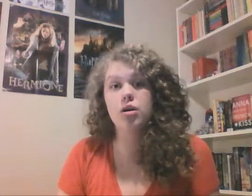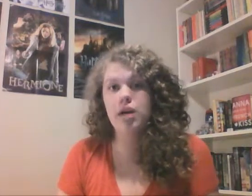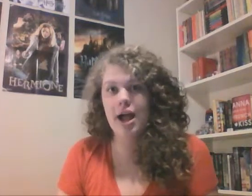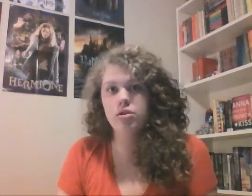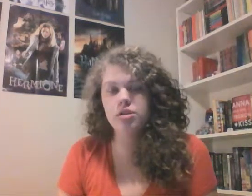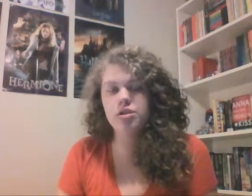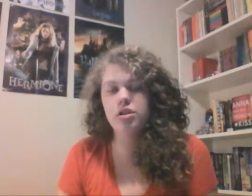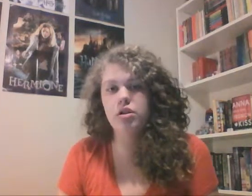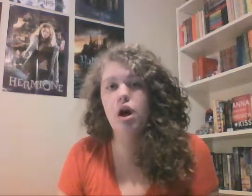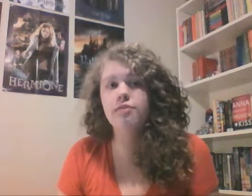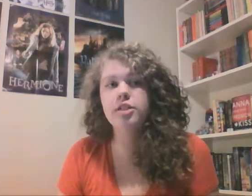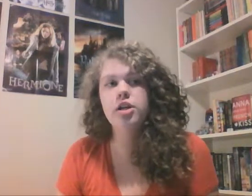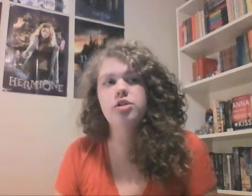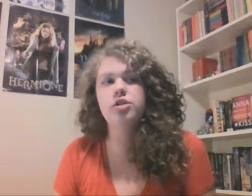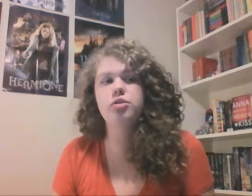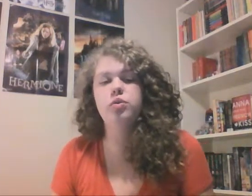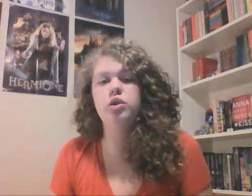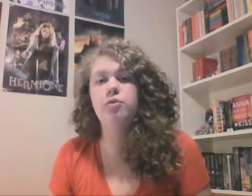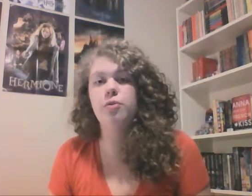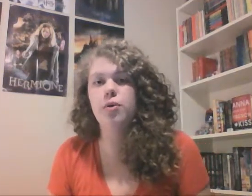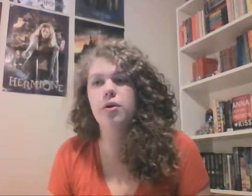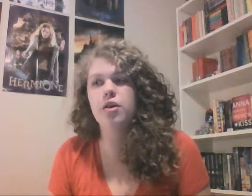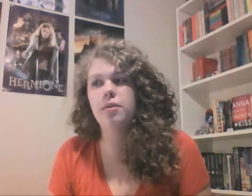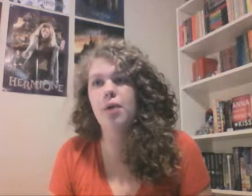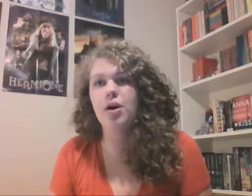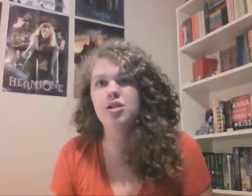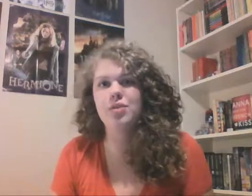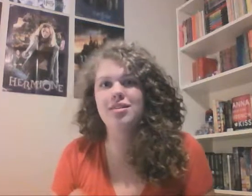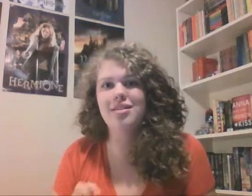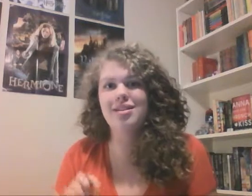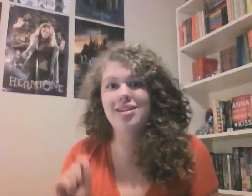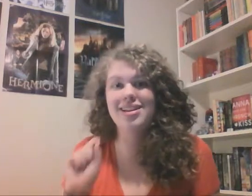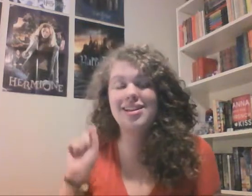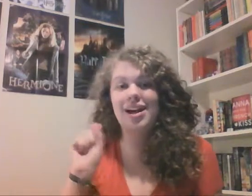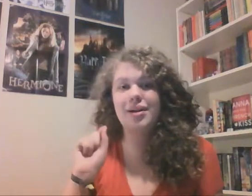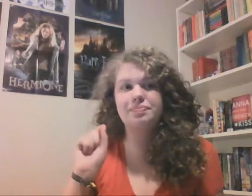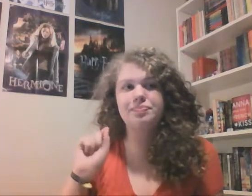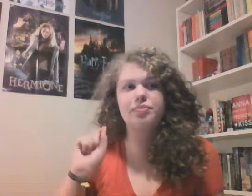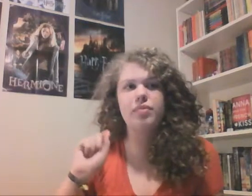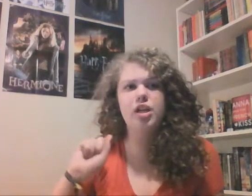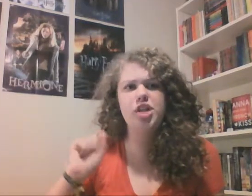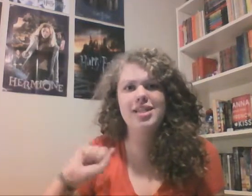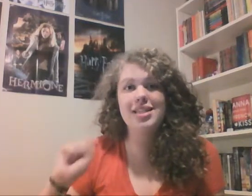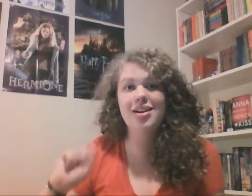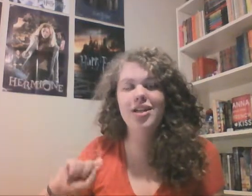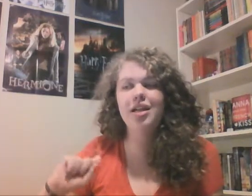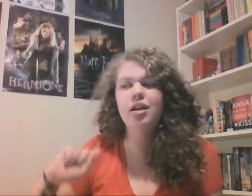house, to the loft, to look for the box with the JC on it.